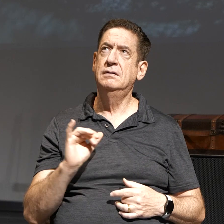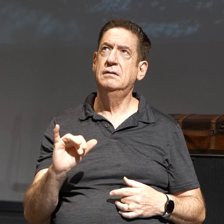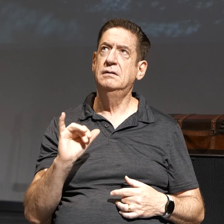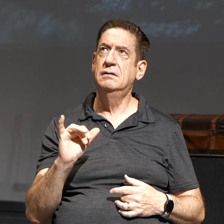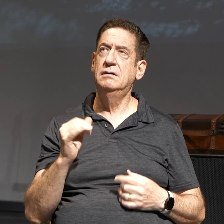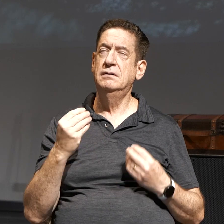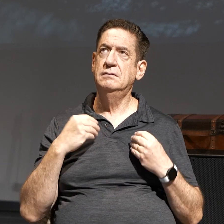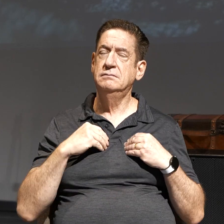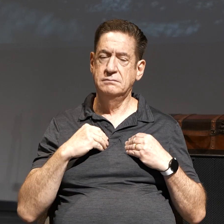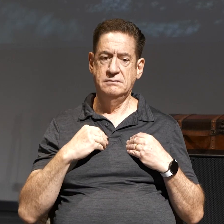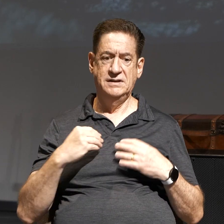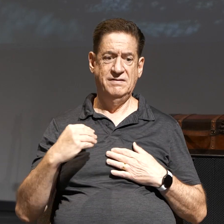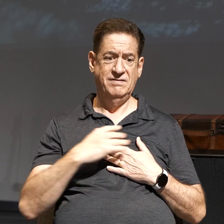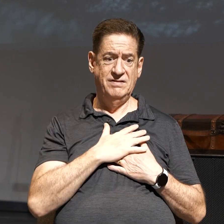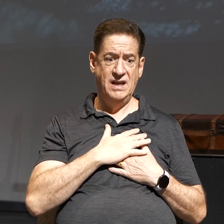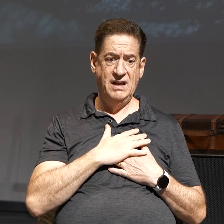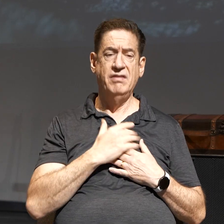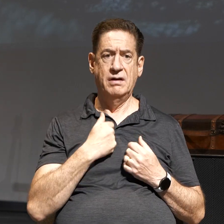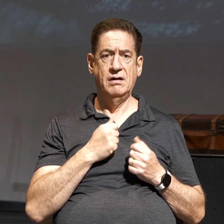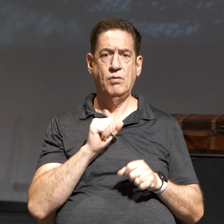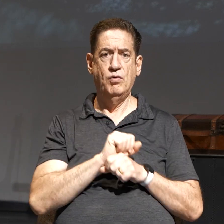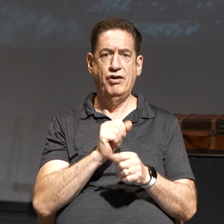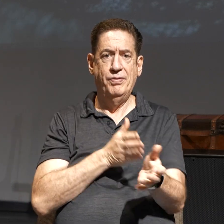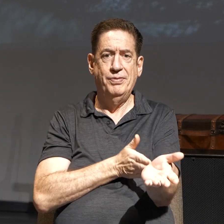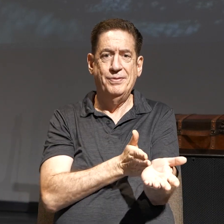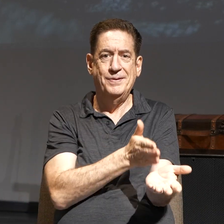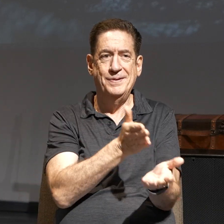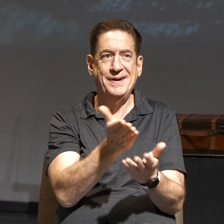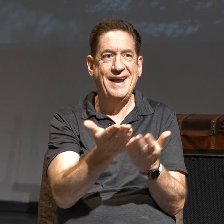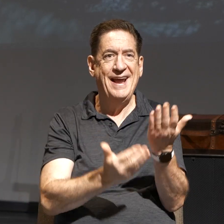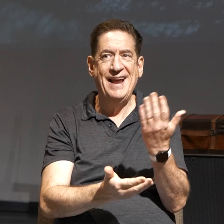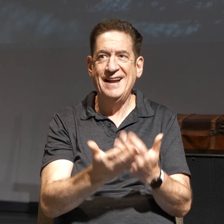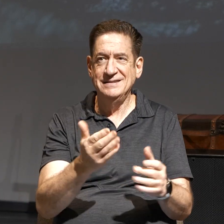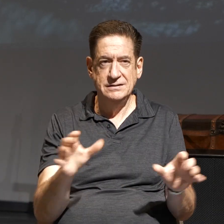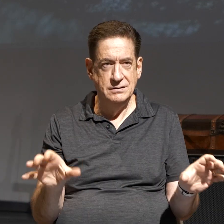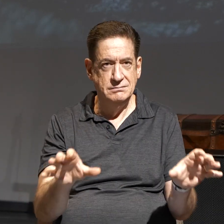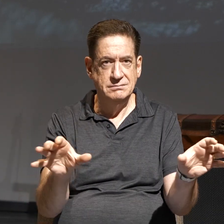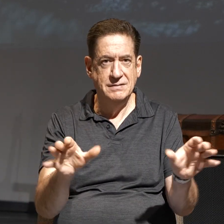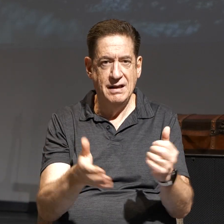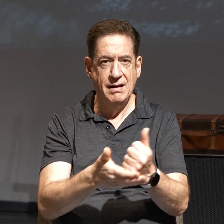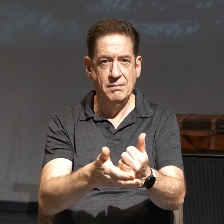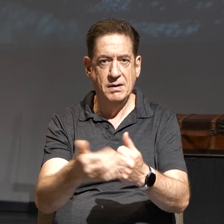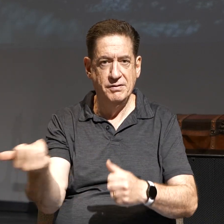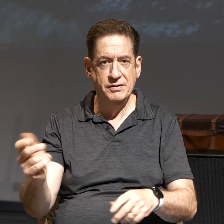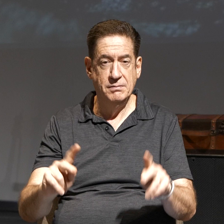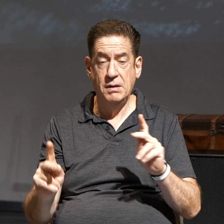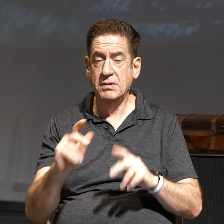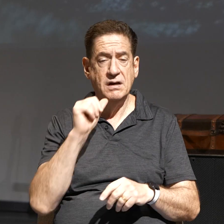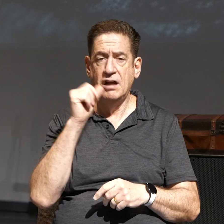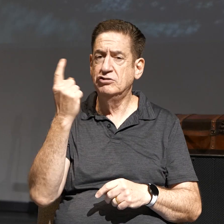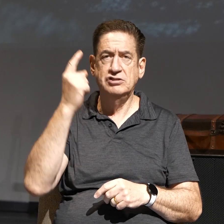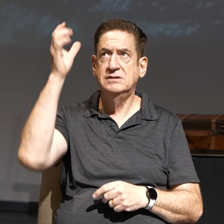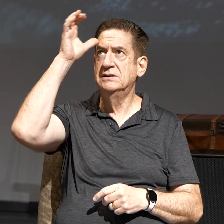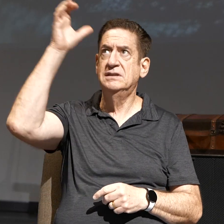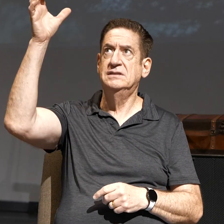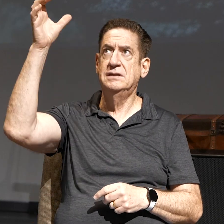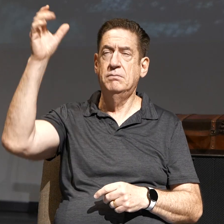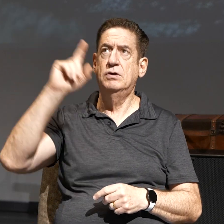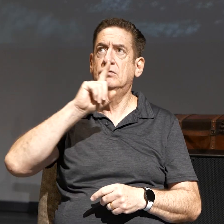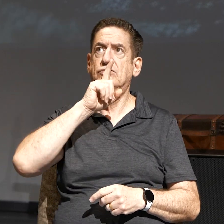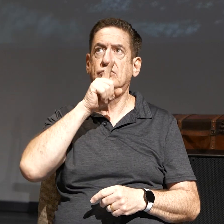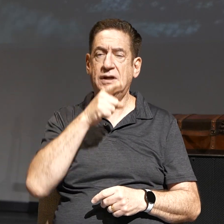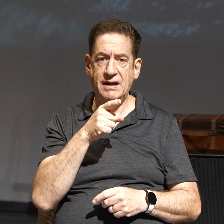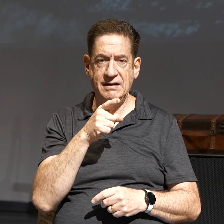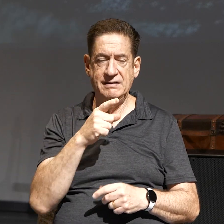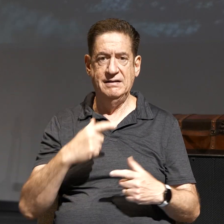into their hands and how they relate to other people. It's not just a concept. It's a reality that they are living. Meditation